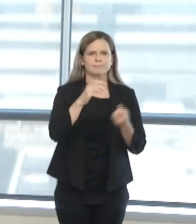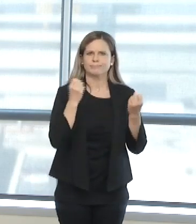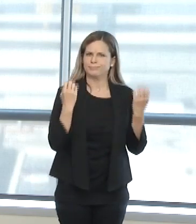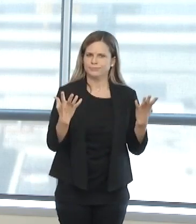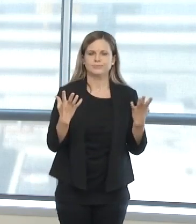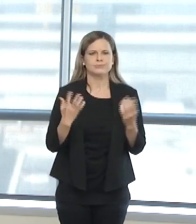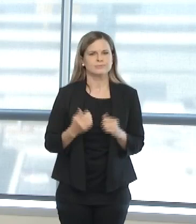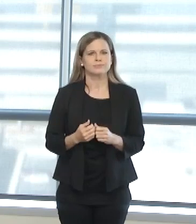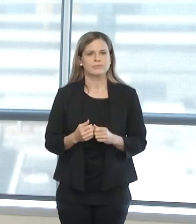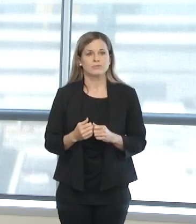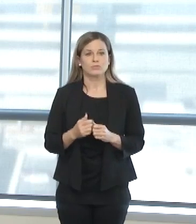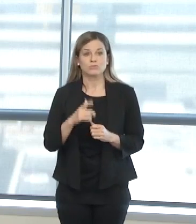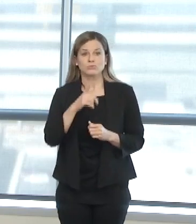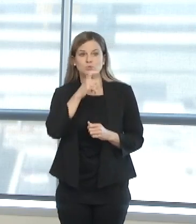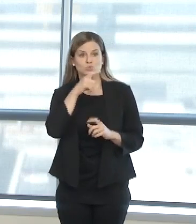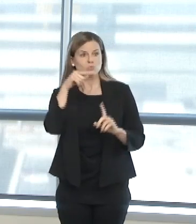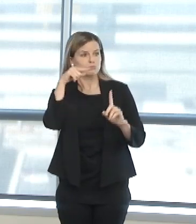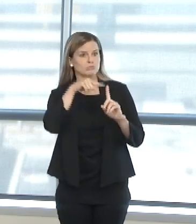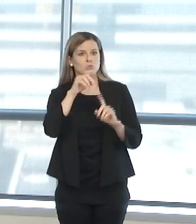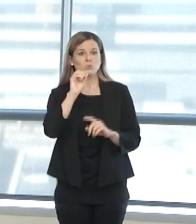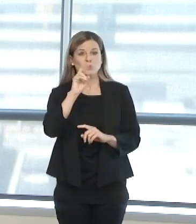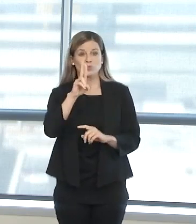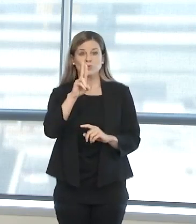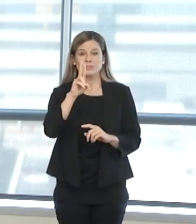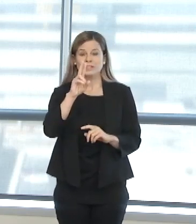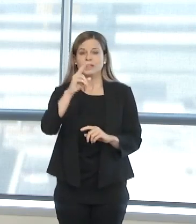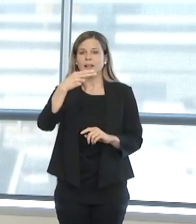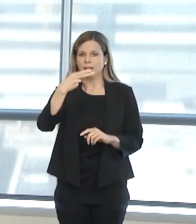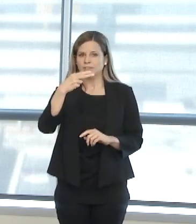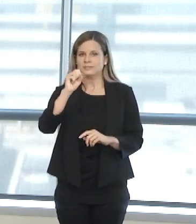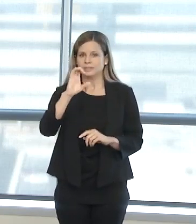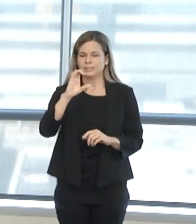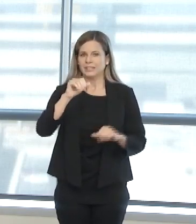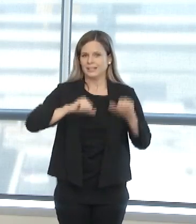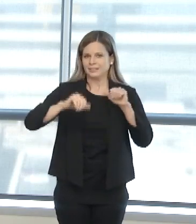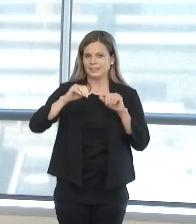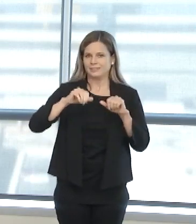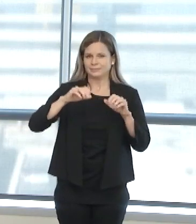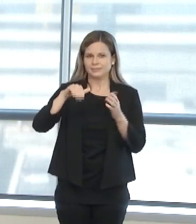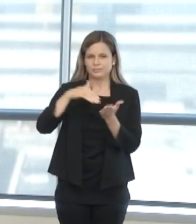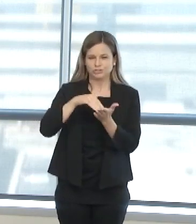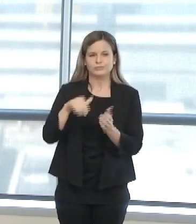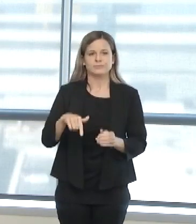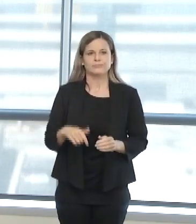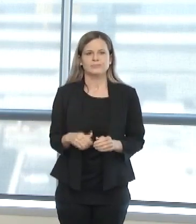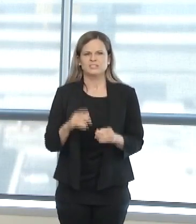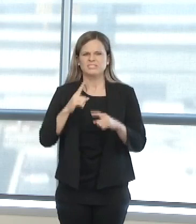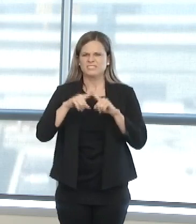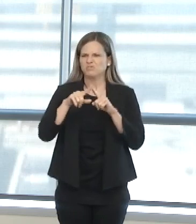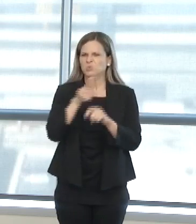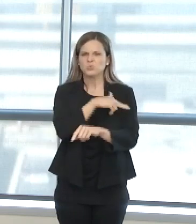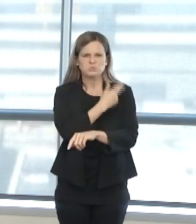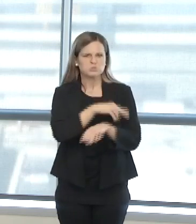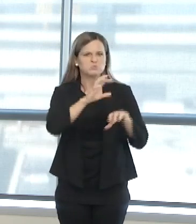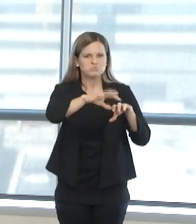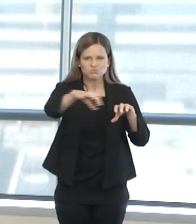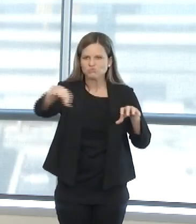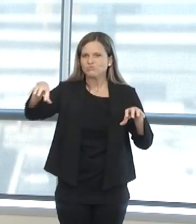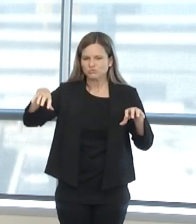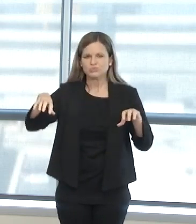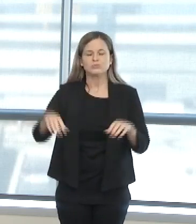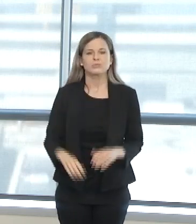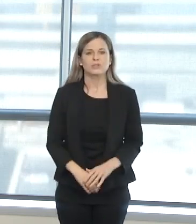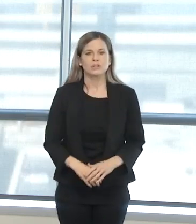our academic partner, OU Health Sciences Center, and coordinated across our health system partners in the city and the state, accounting agencies,